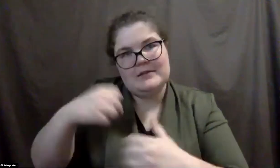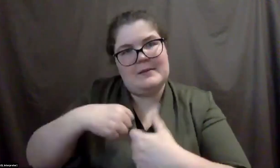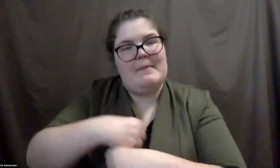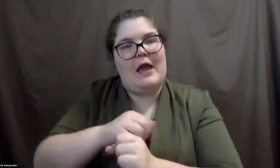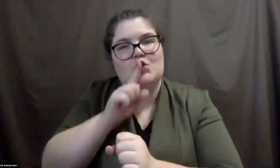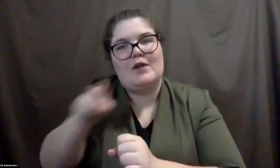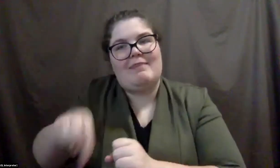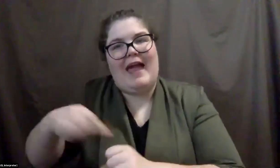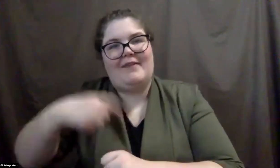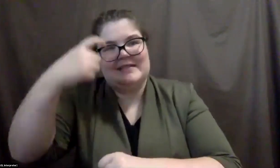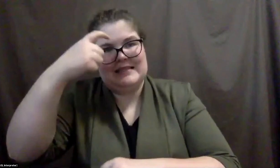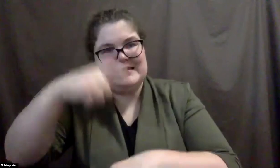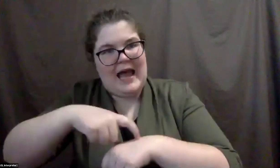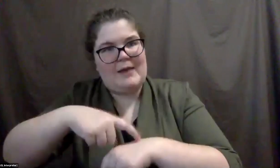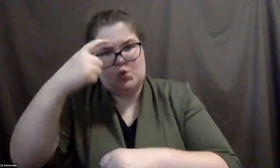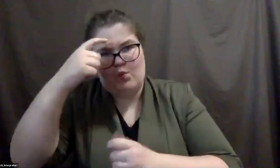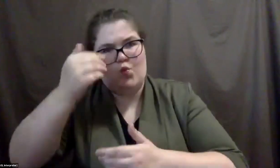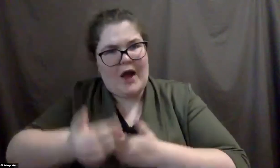to process and make that decision.